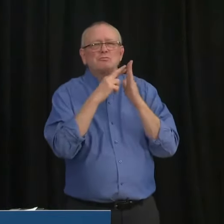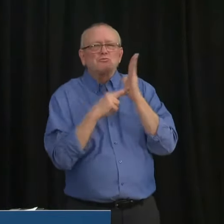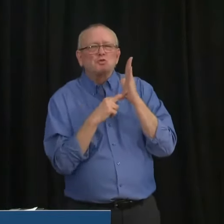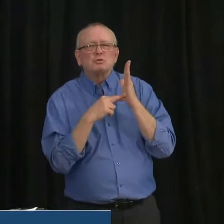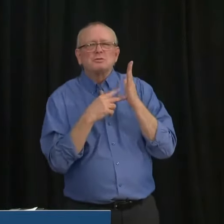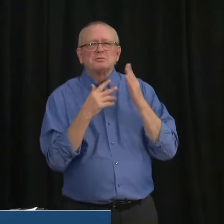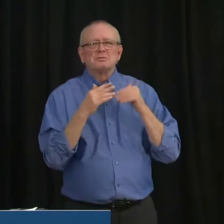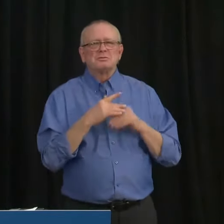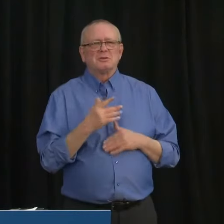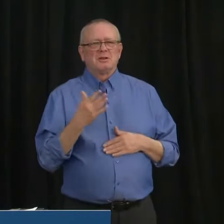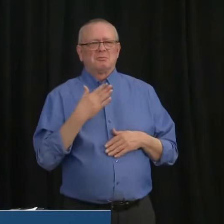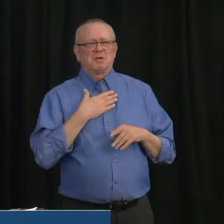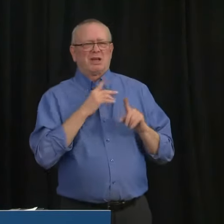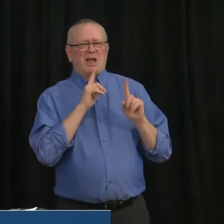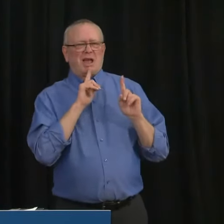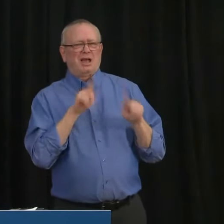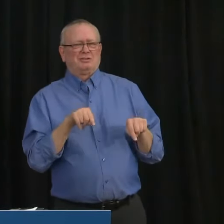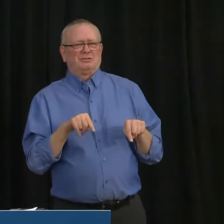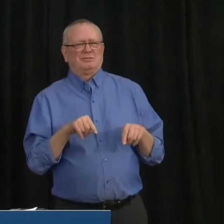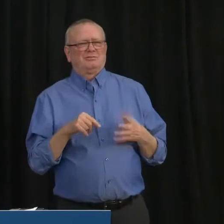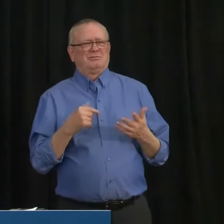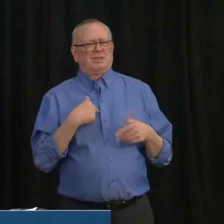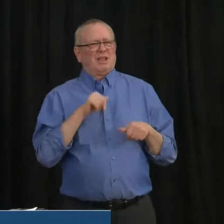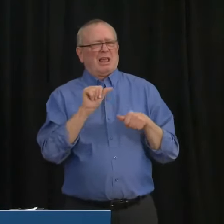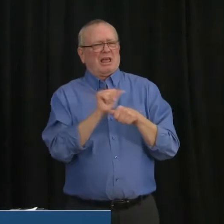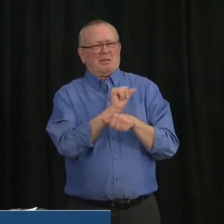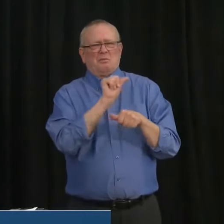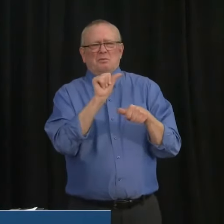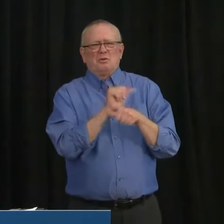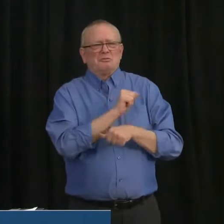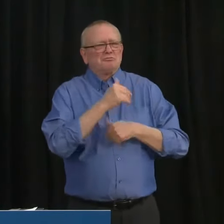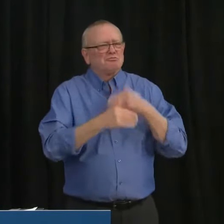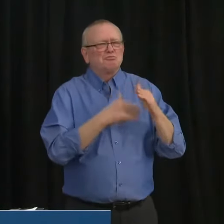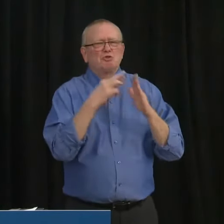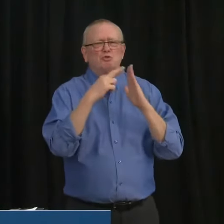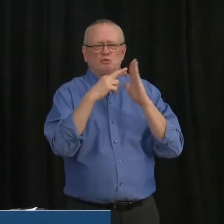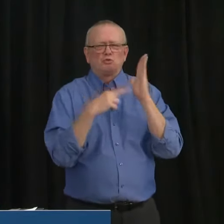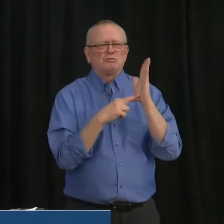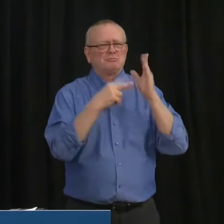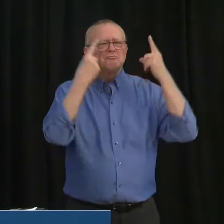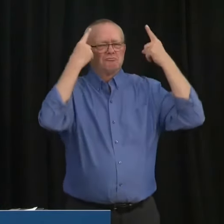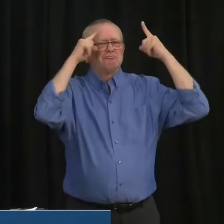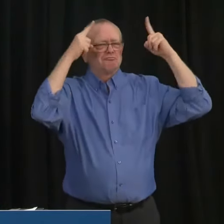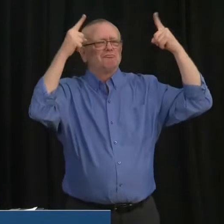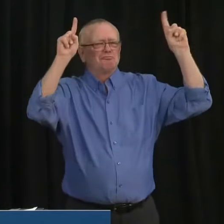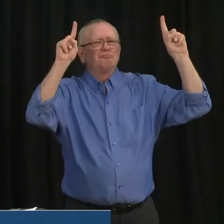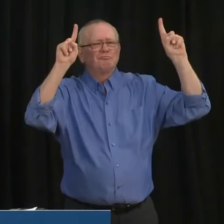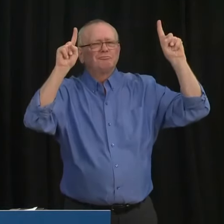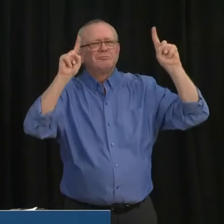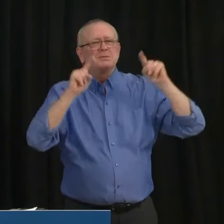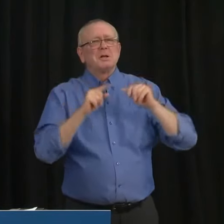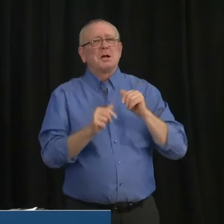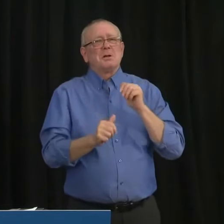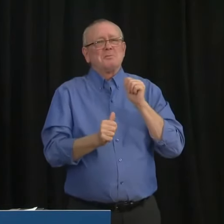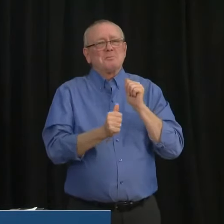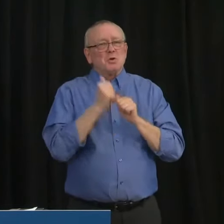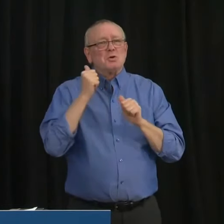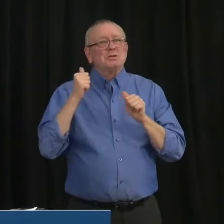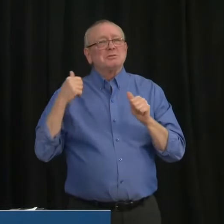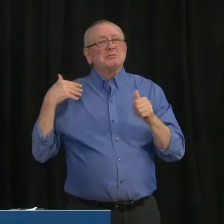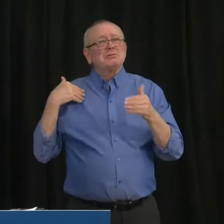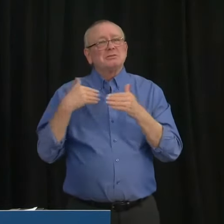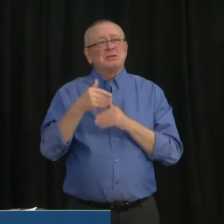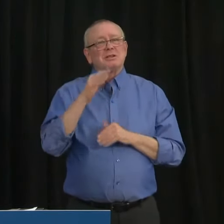Alberta's response has been effective through most of the past nine months. We actually